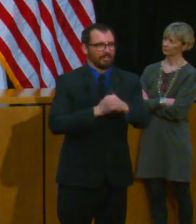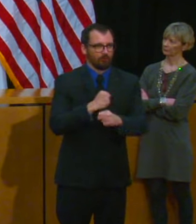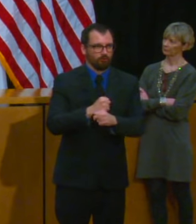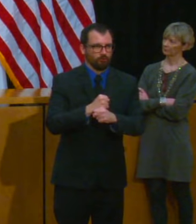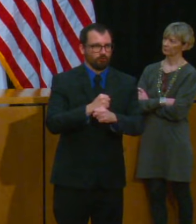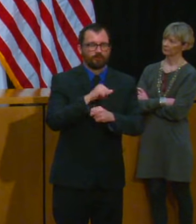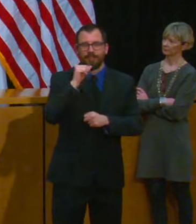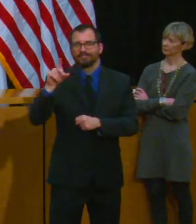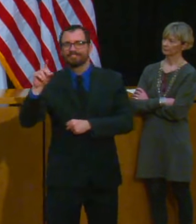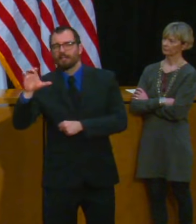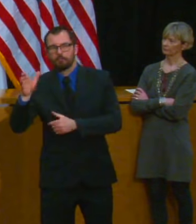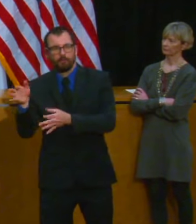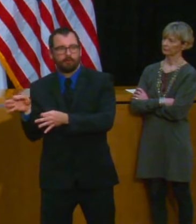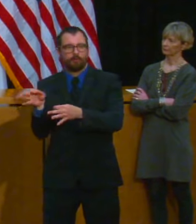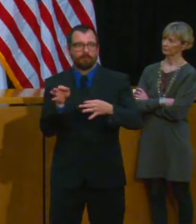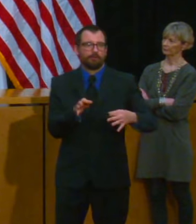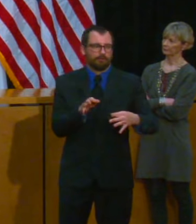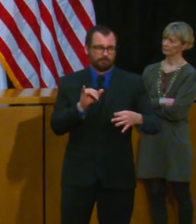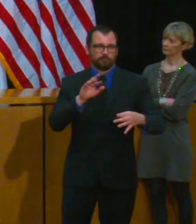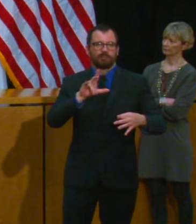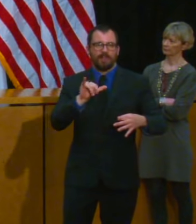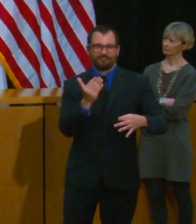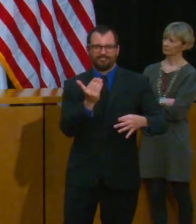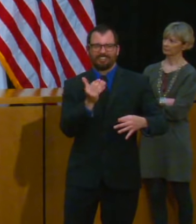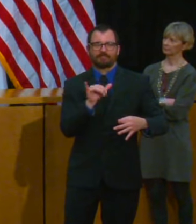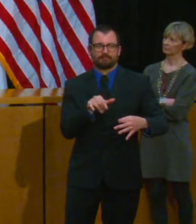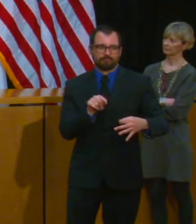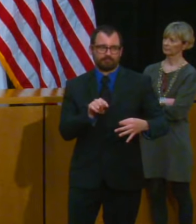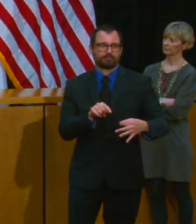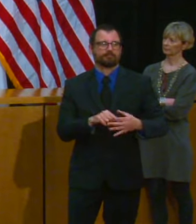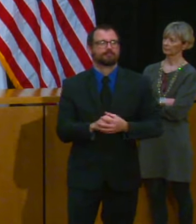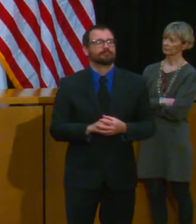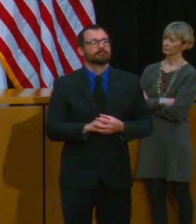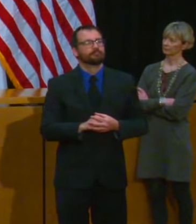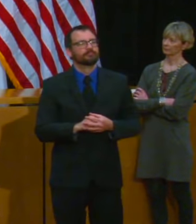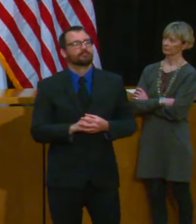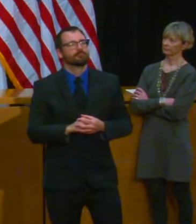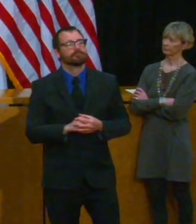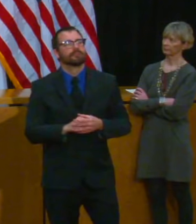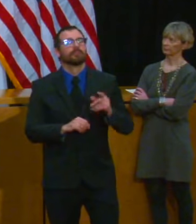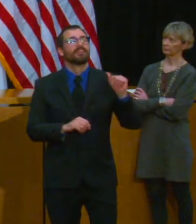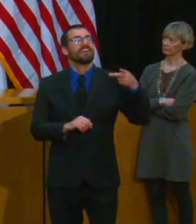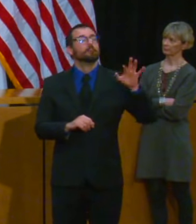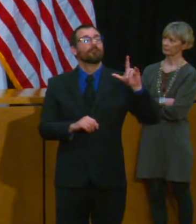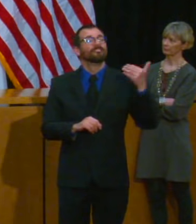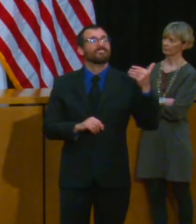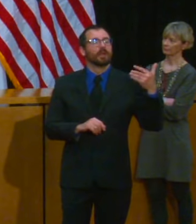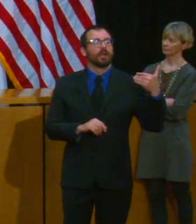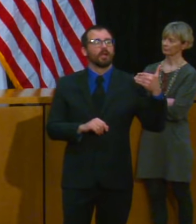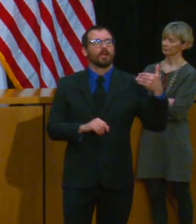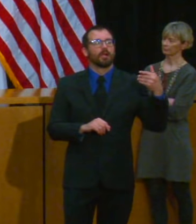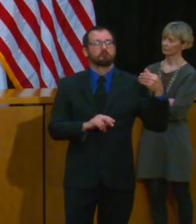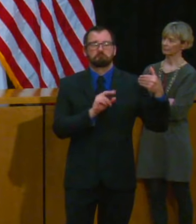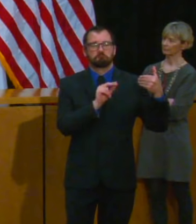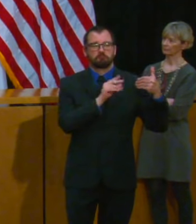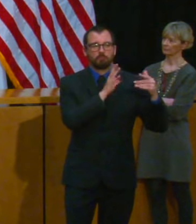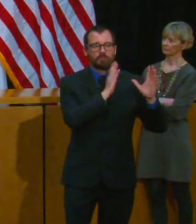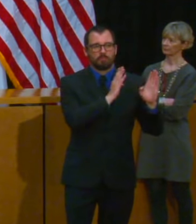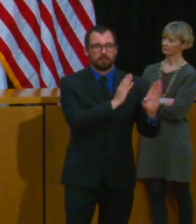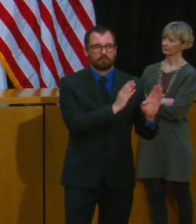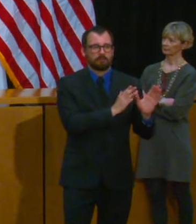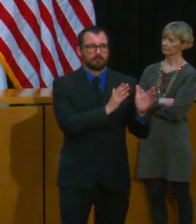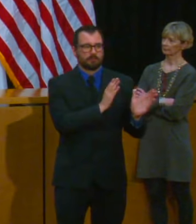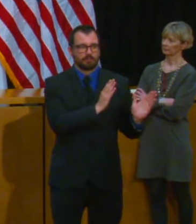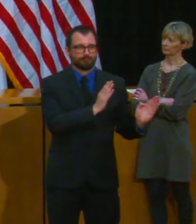to July 15th, um, and not April 15th And the reason we move the filing from April 15th to July